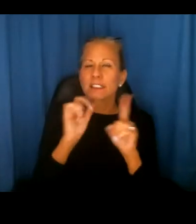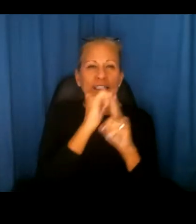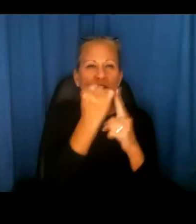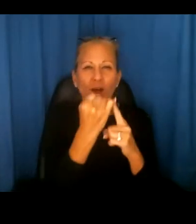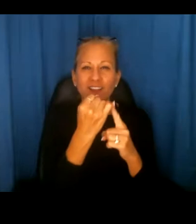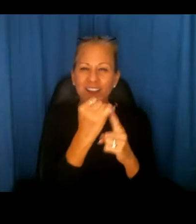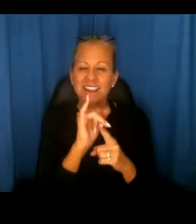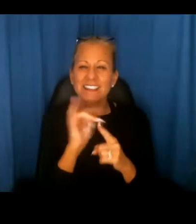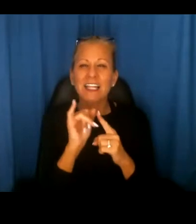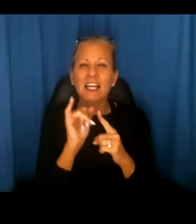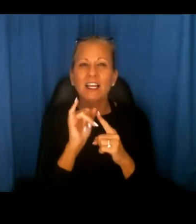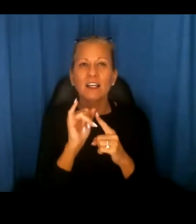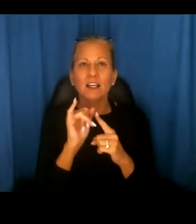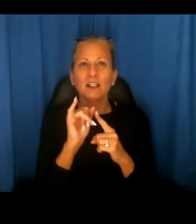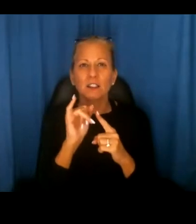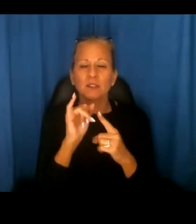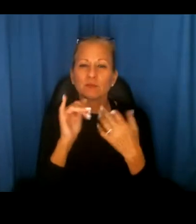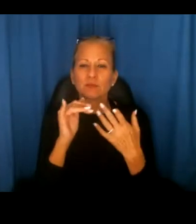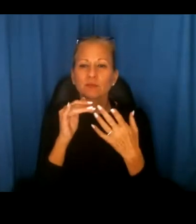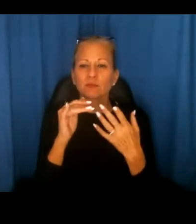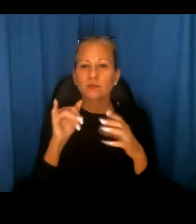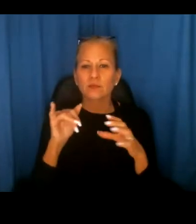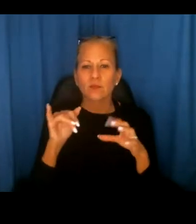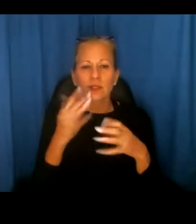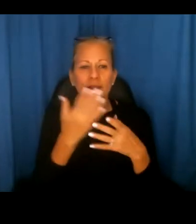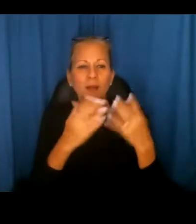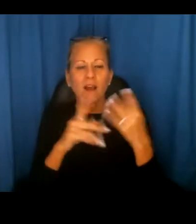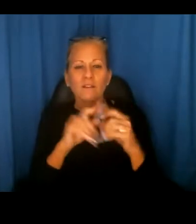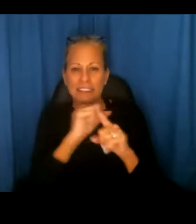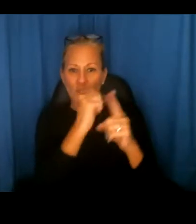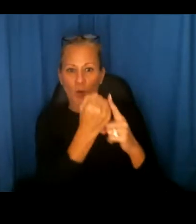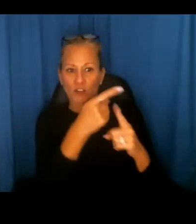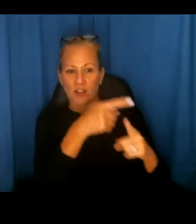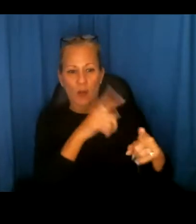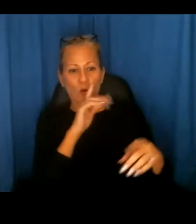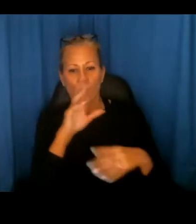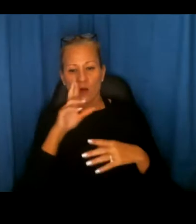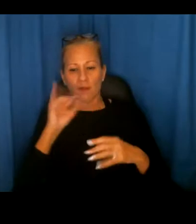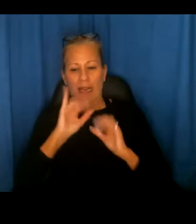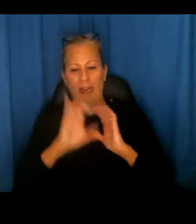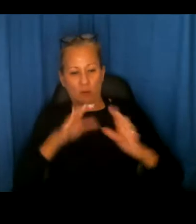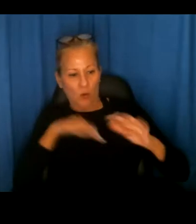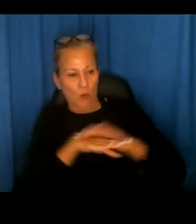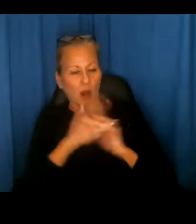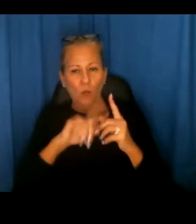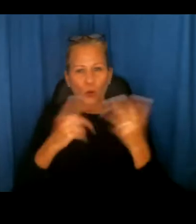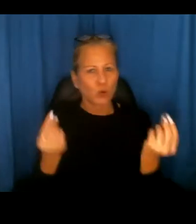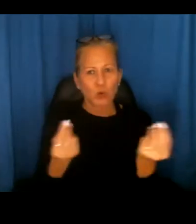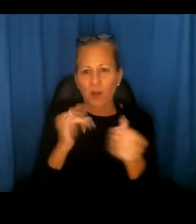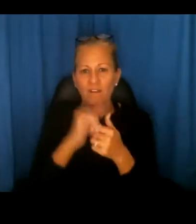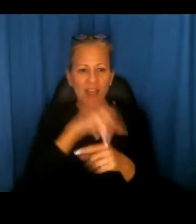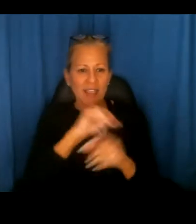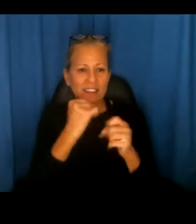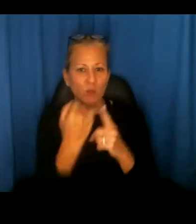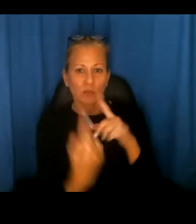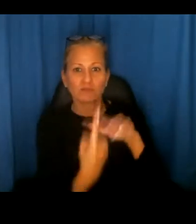that they have to navigate and ensure that they are following the law and, uh, address discrimination that they